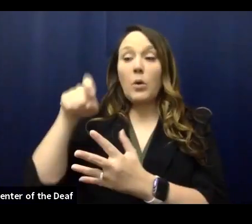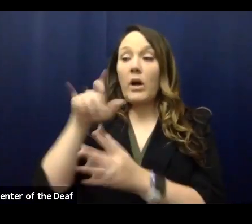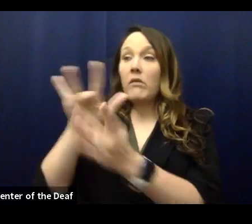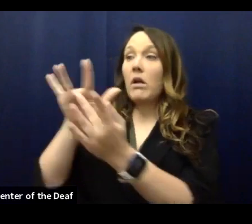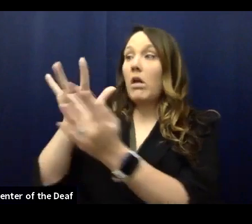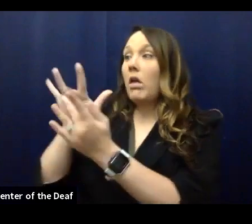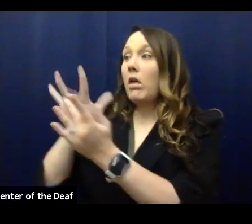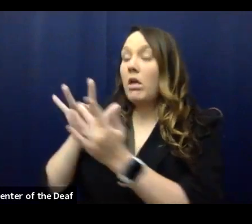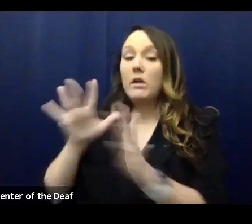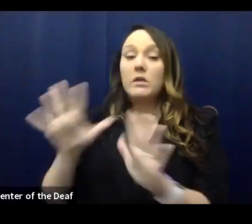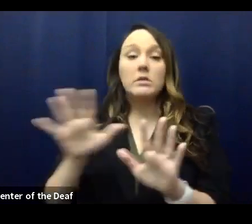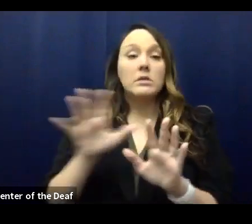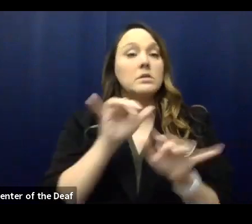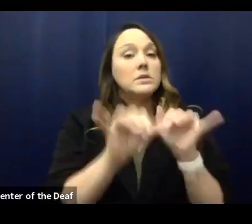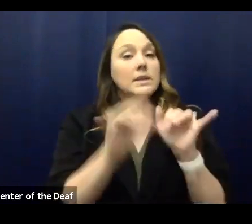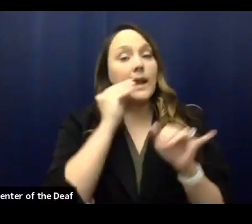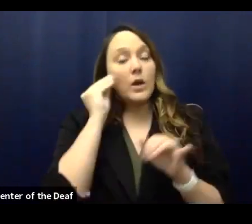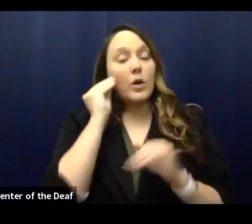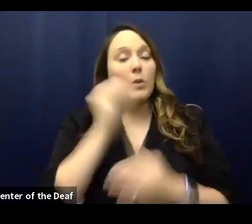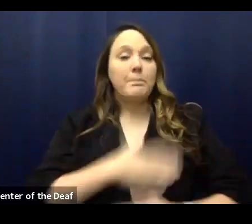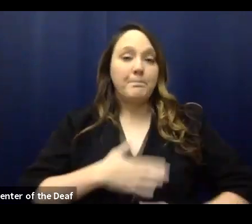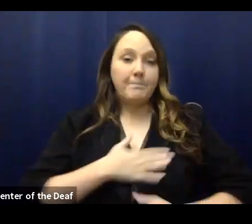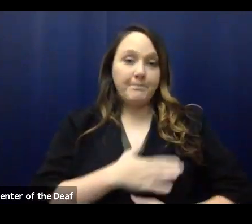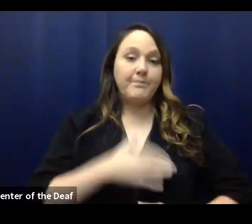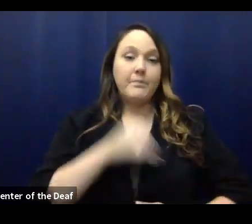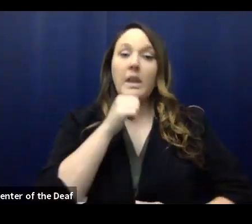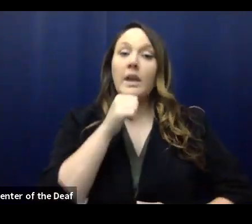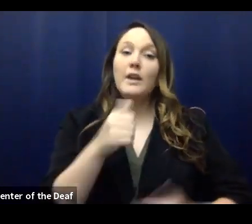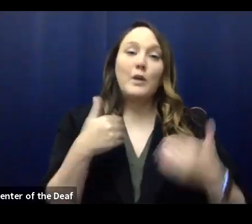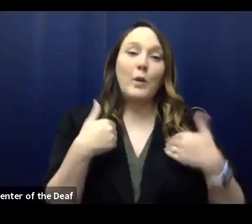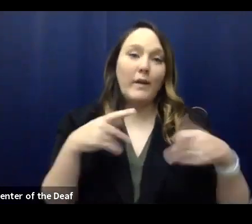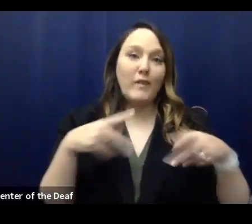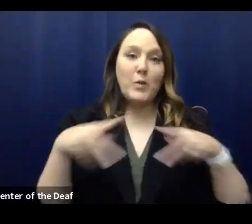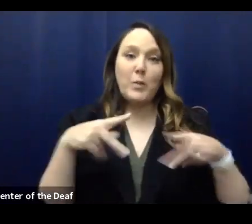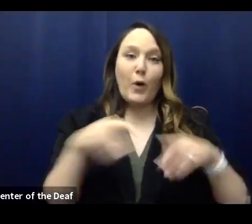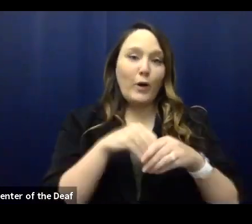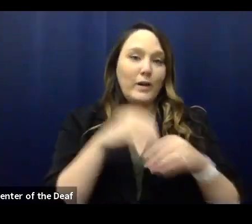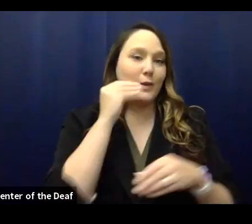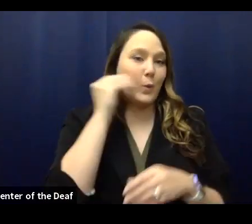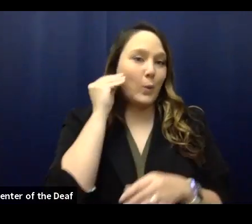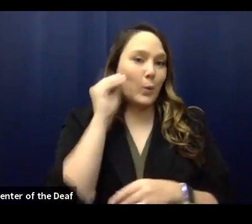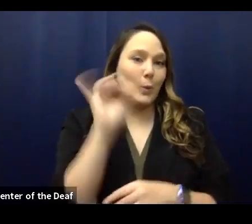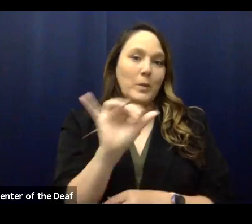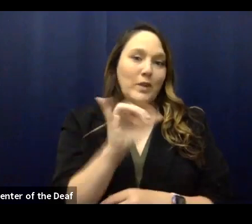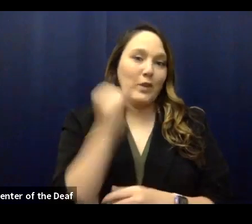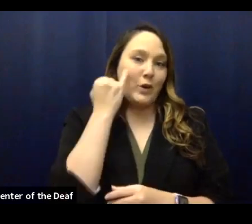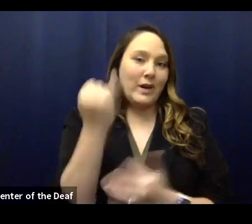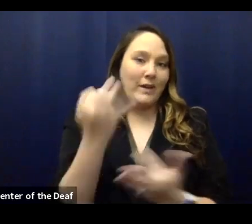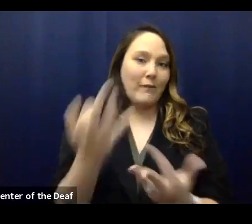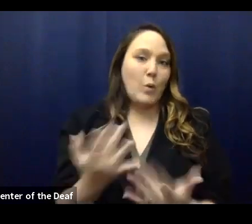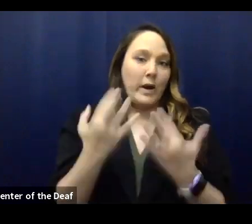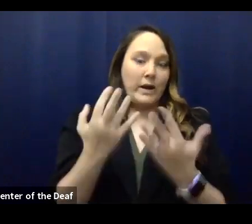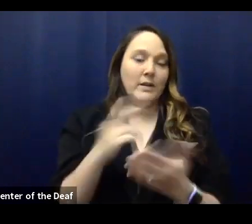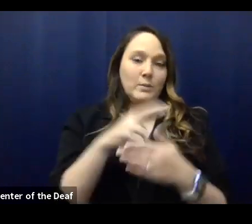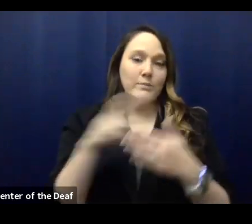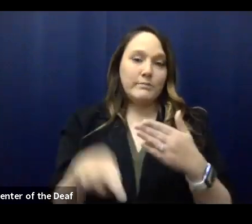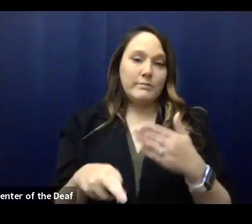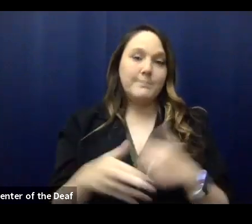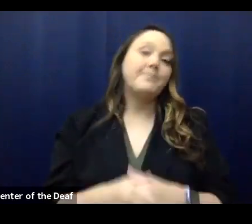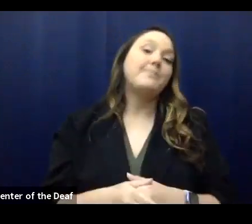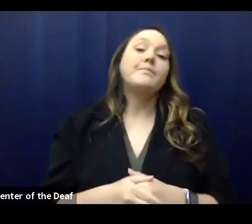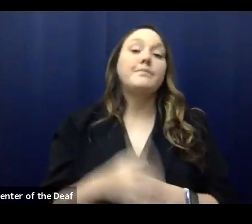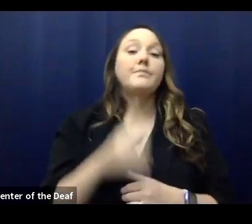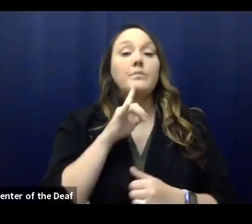So please stay home and don't host a dinner party if you're waiting for your test results. We sincerely